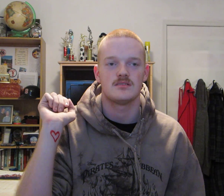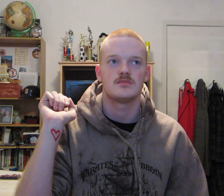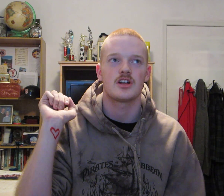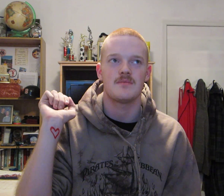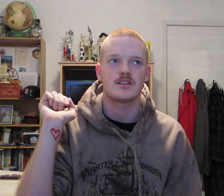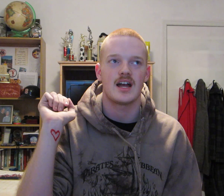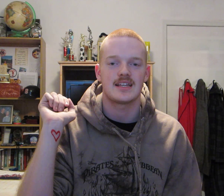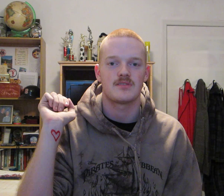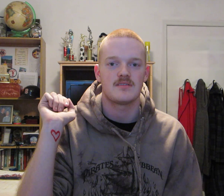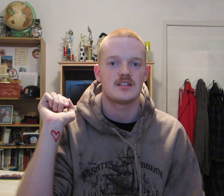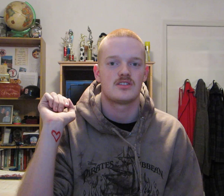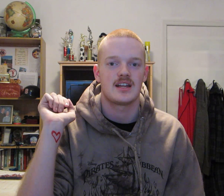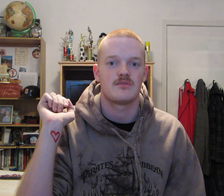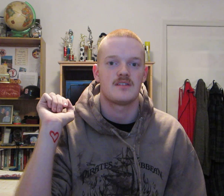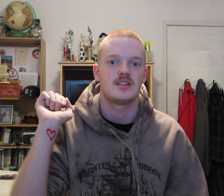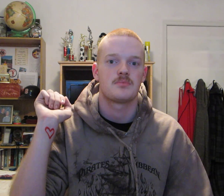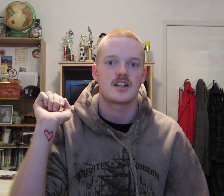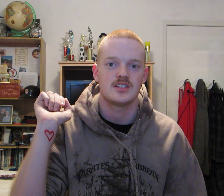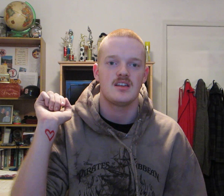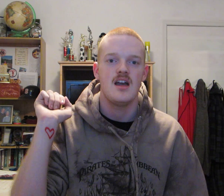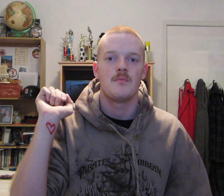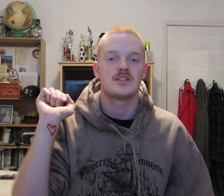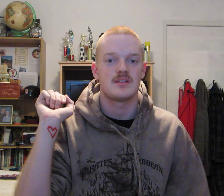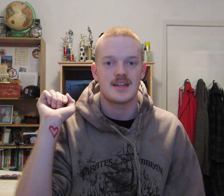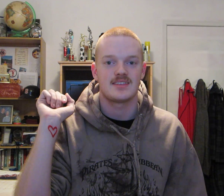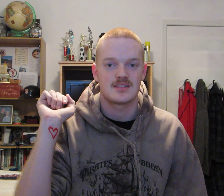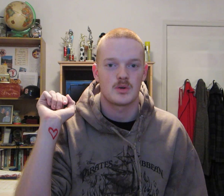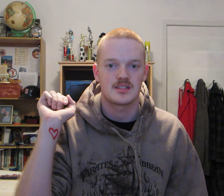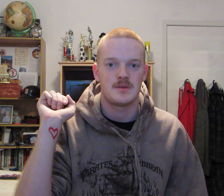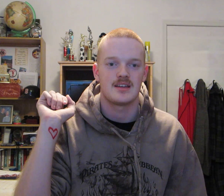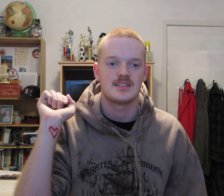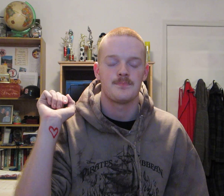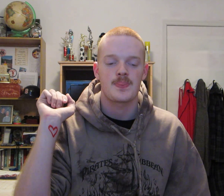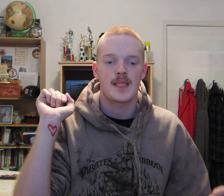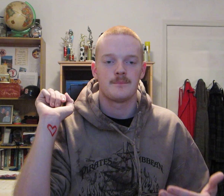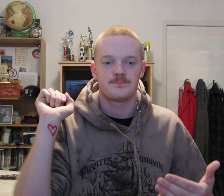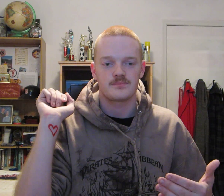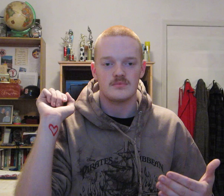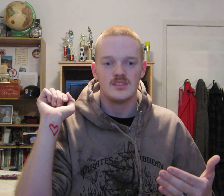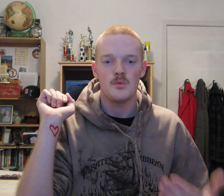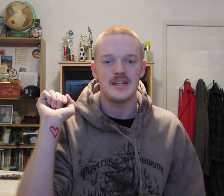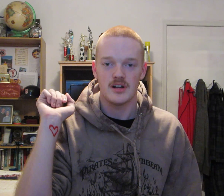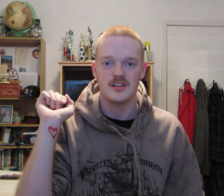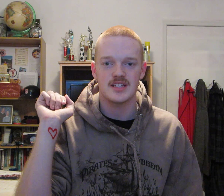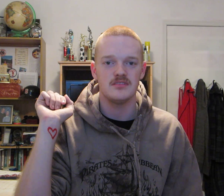Sure, you may try to get rid of it, to try to get rid of the depression, but it's only making things worse, because when you hurt yourself,